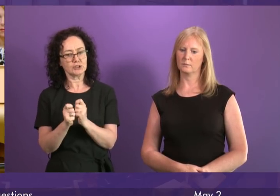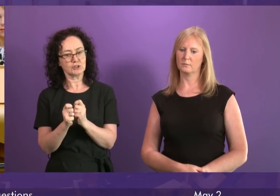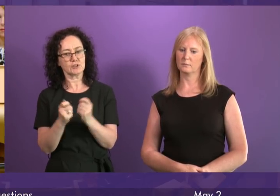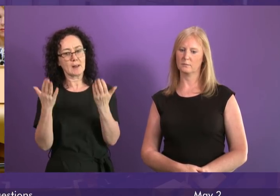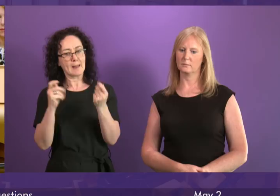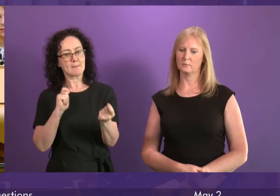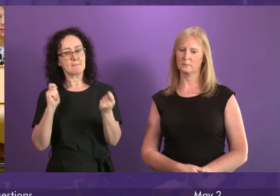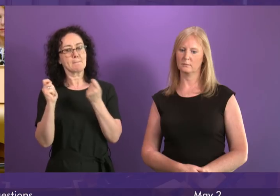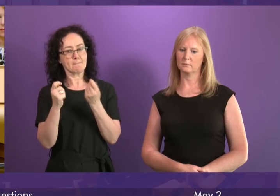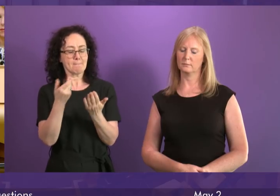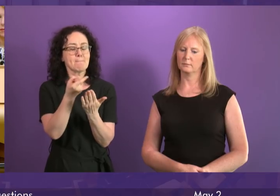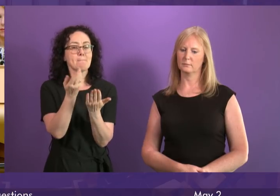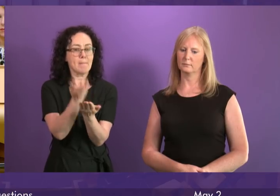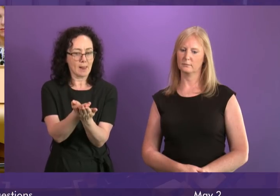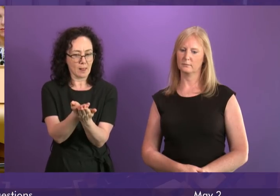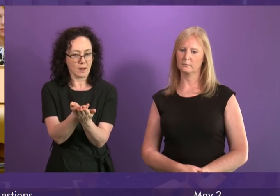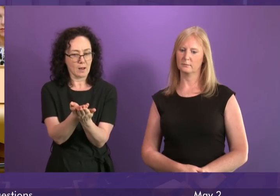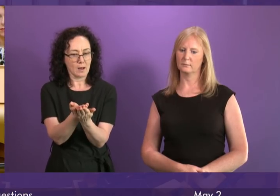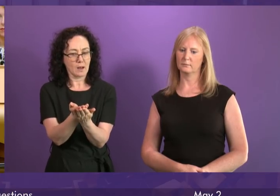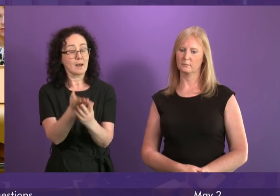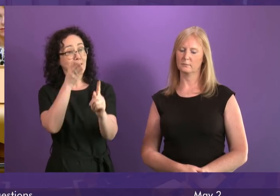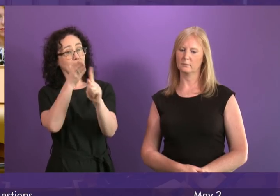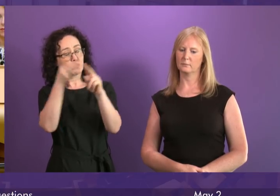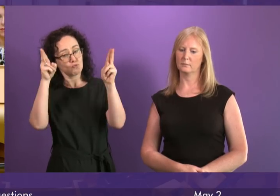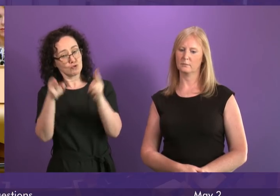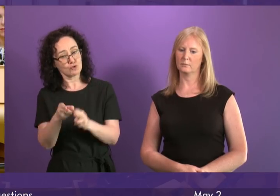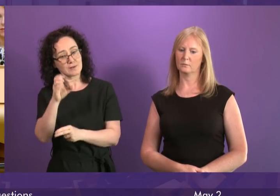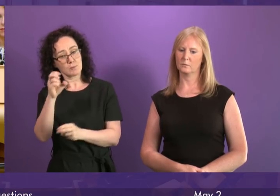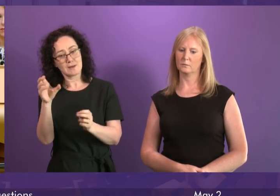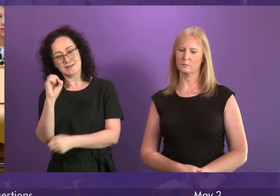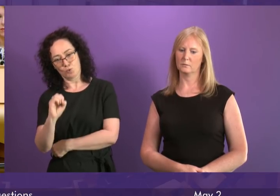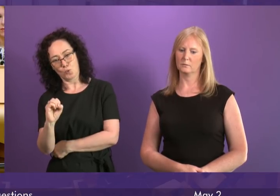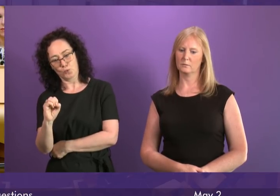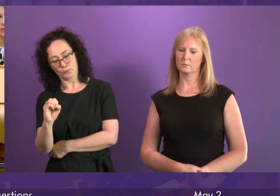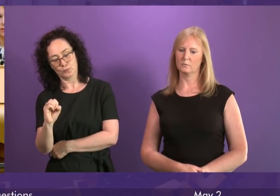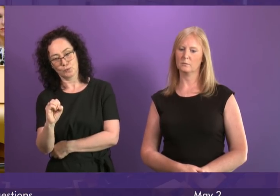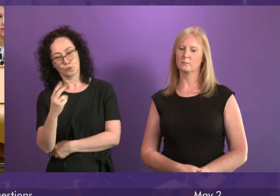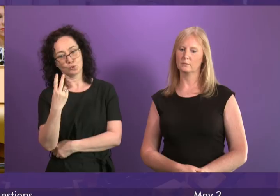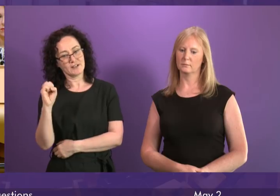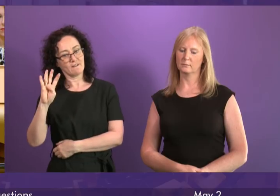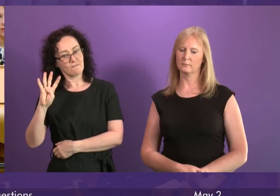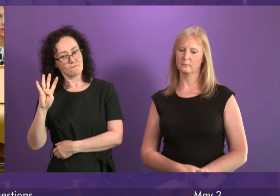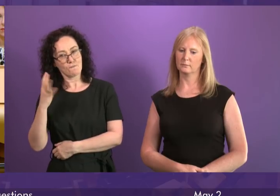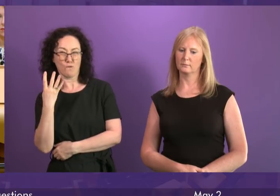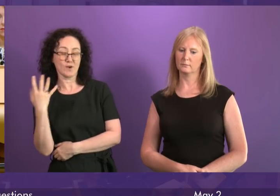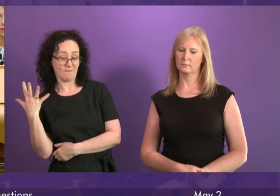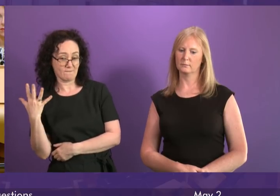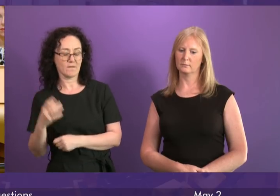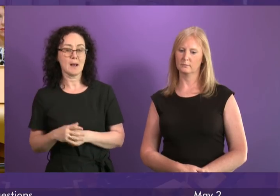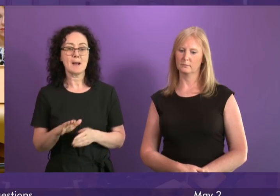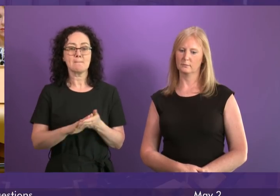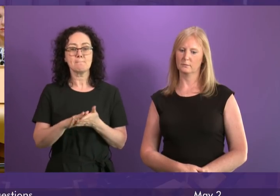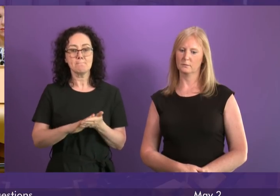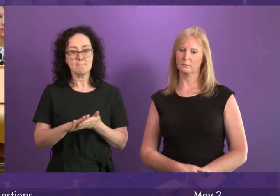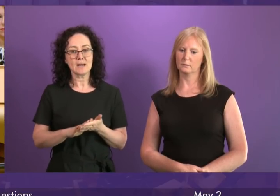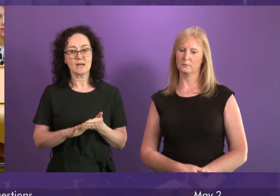by Parliament will set a net zero target for 2045 meaning Scotland's contribution to climate change will end within a generation it would also make